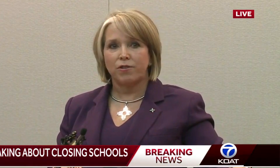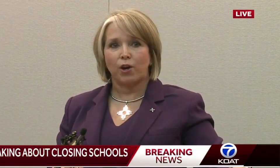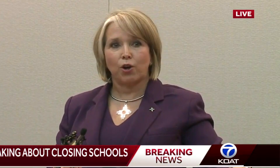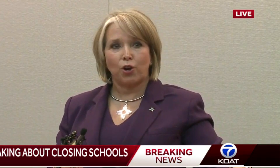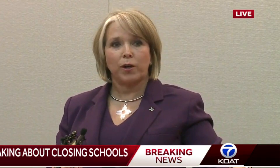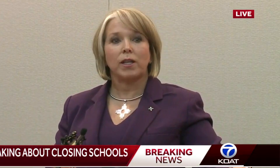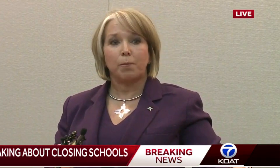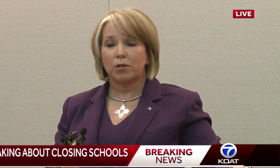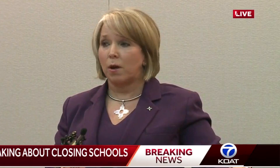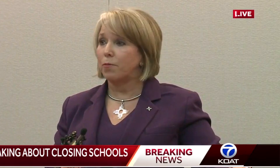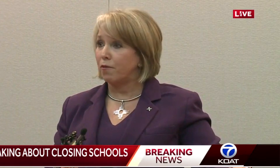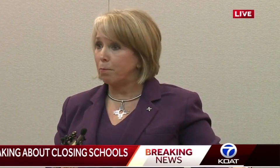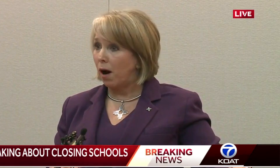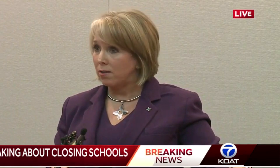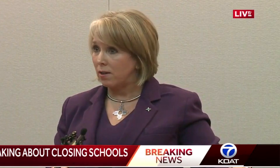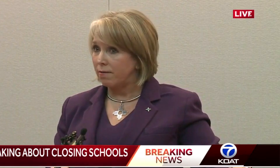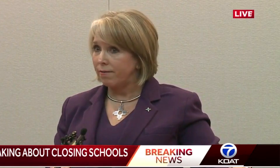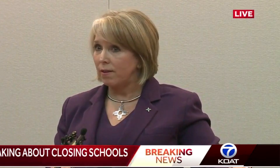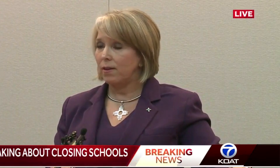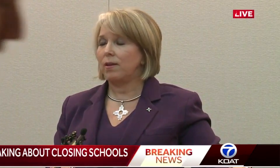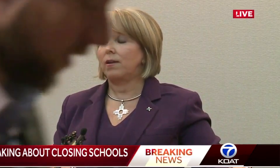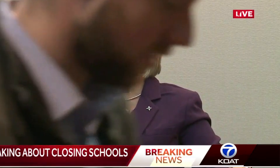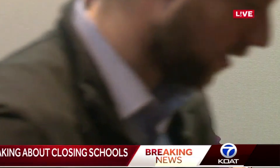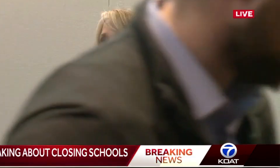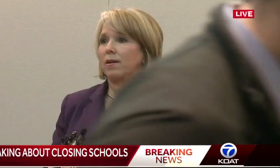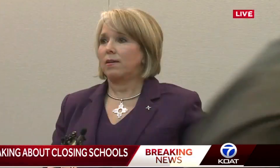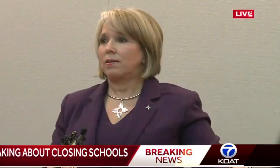cases that are currently presumptive positive.